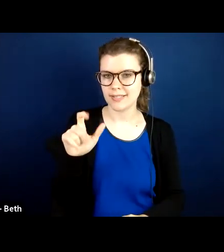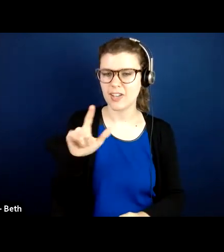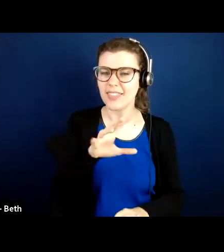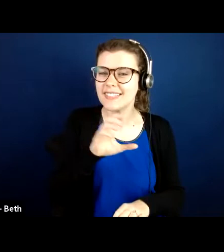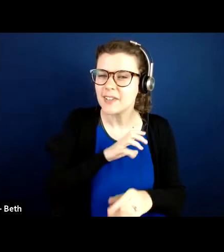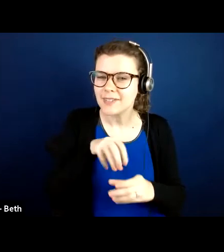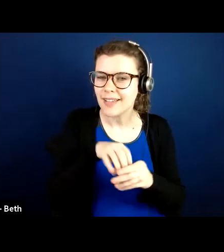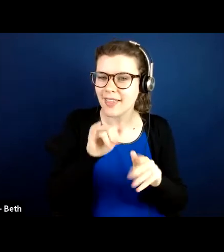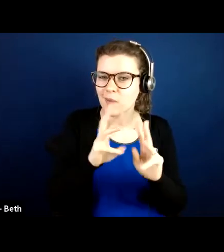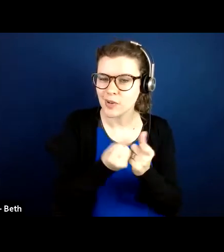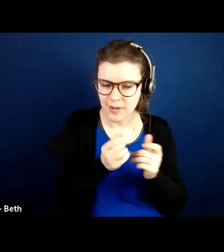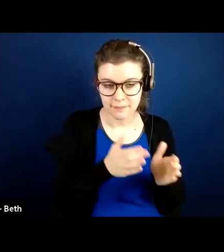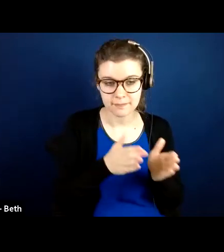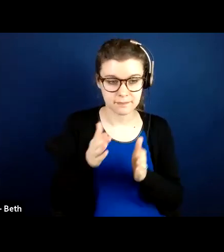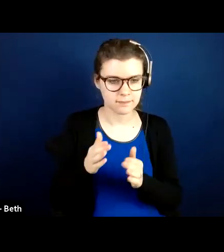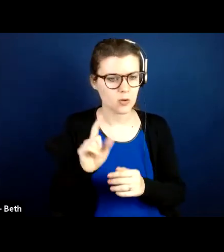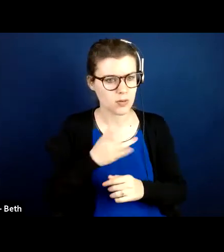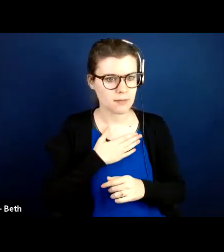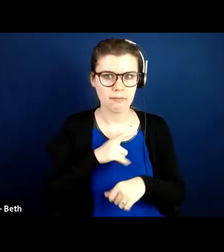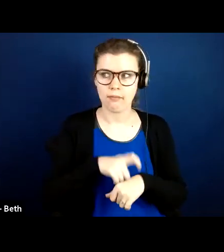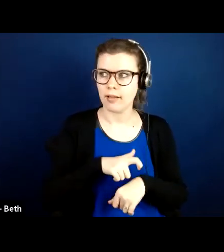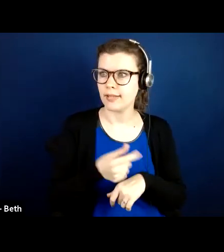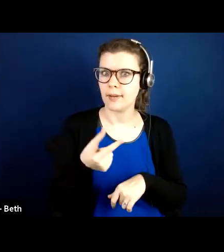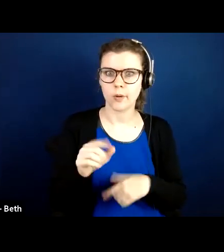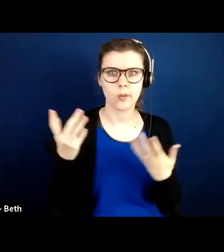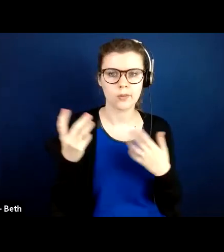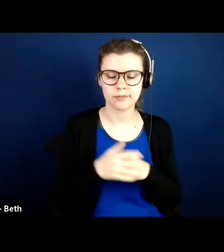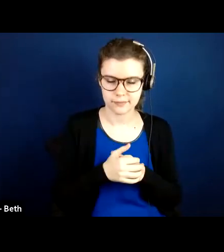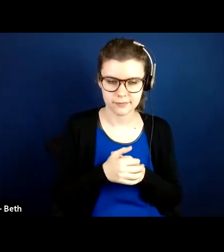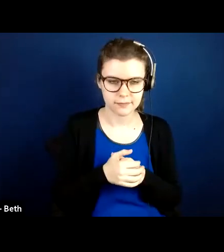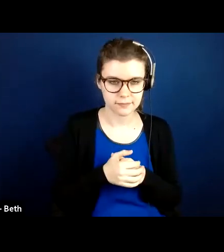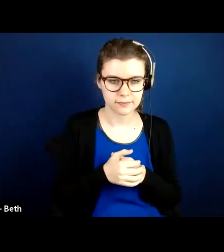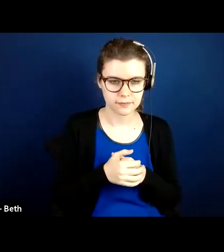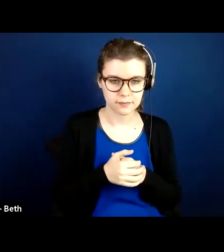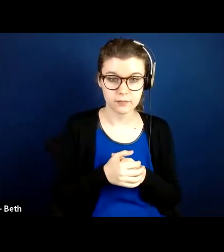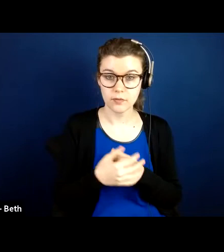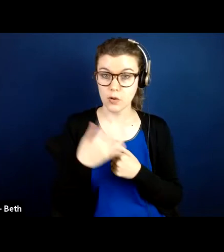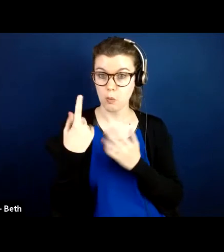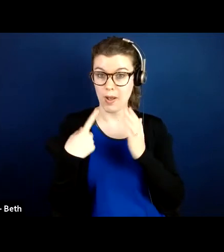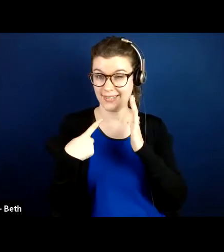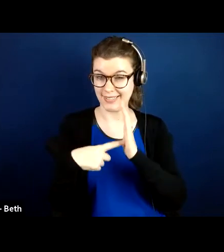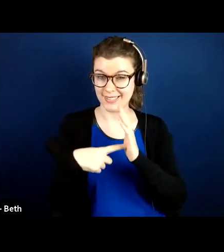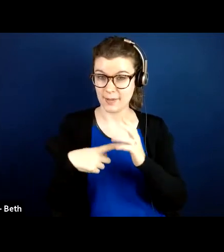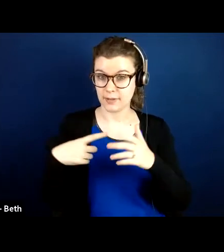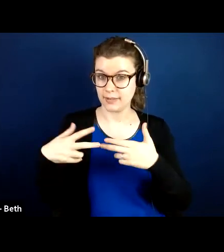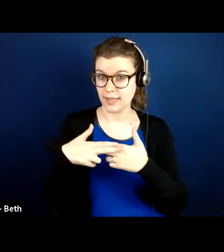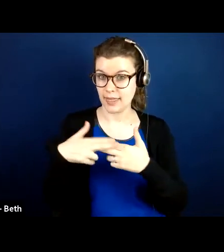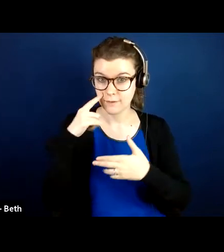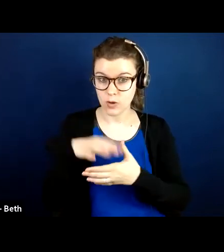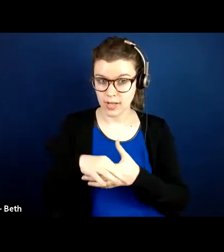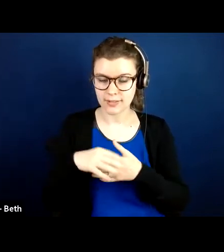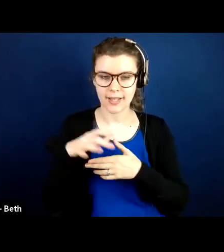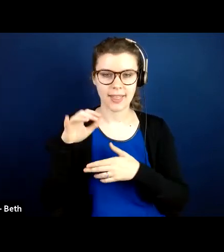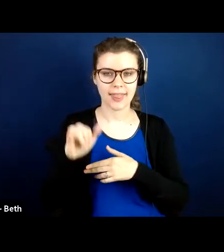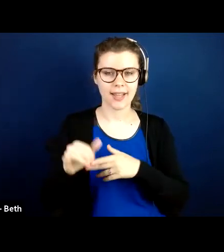content and where does my time go. I put an example of a content slide here. This is the house of